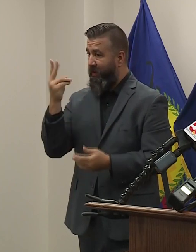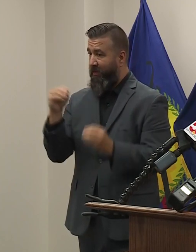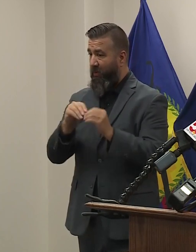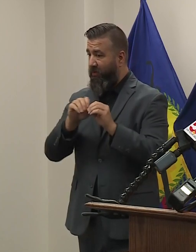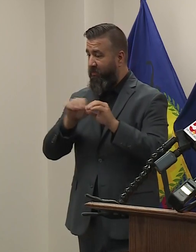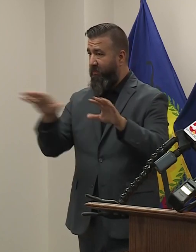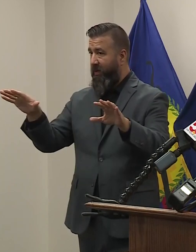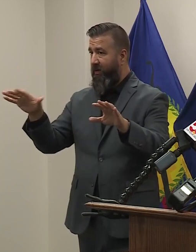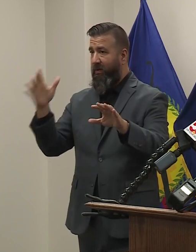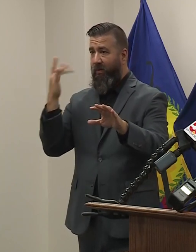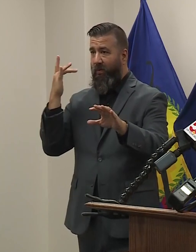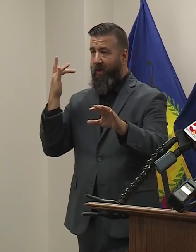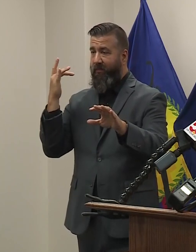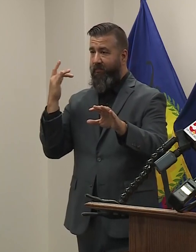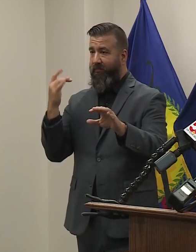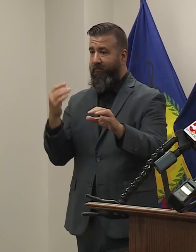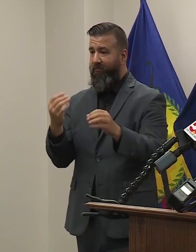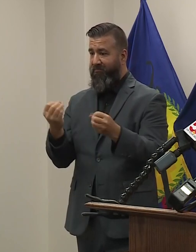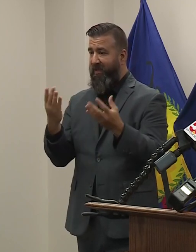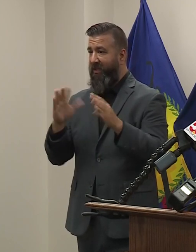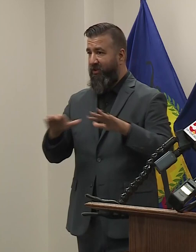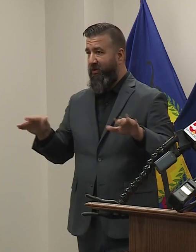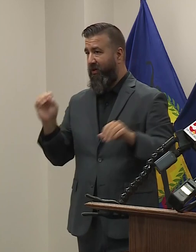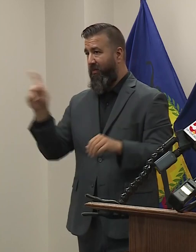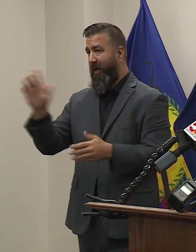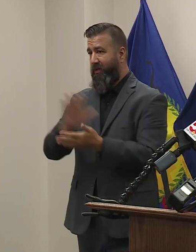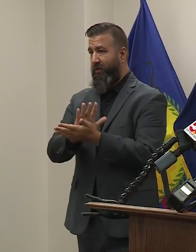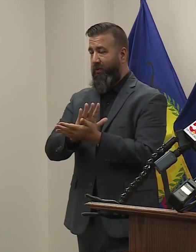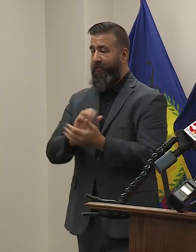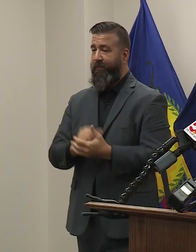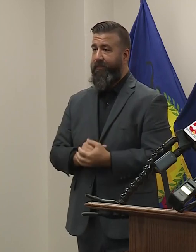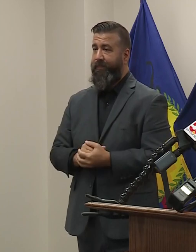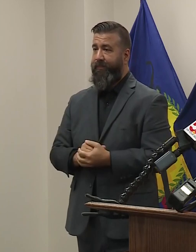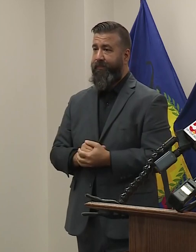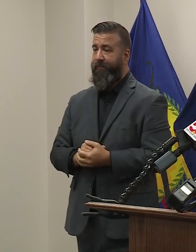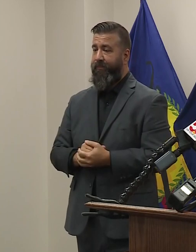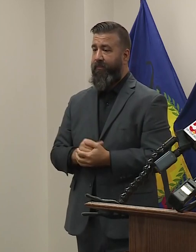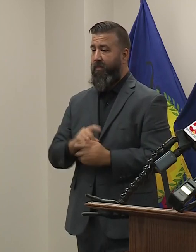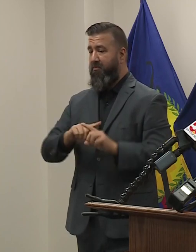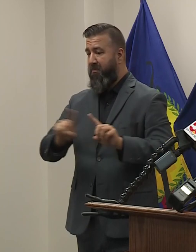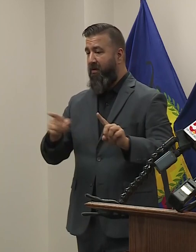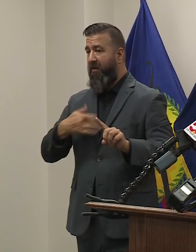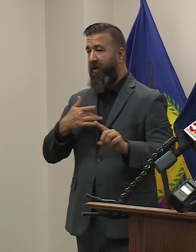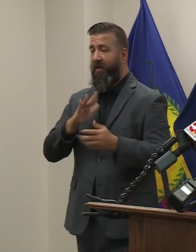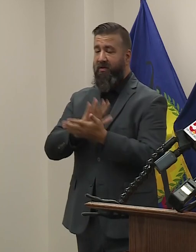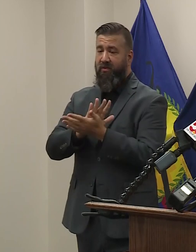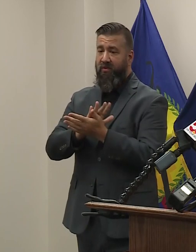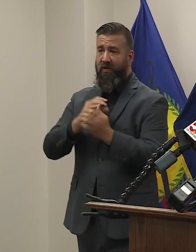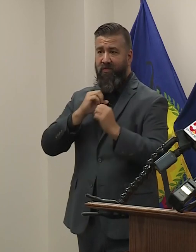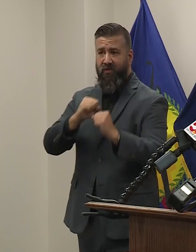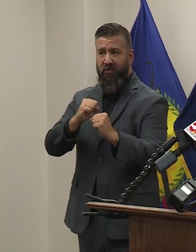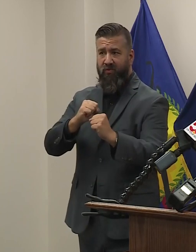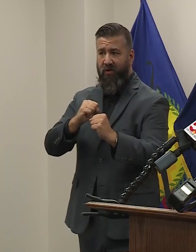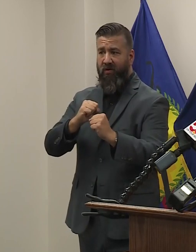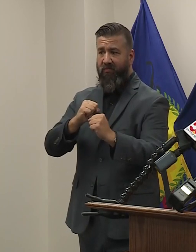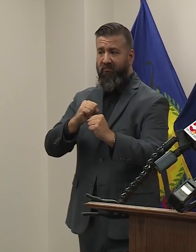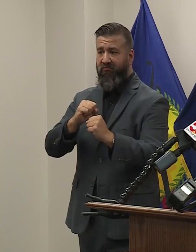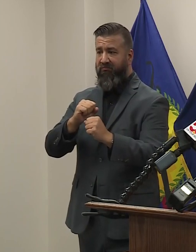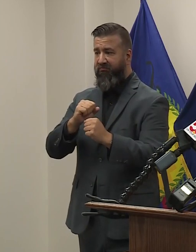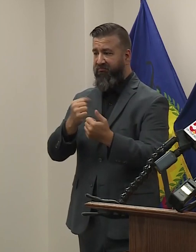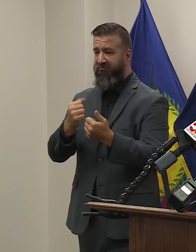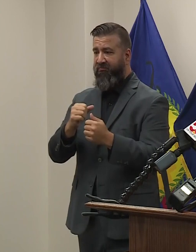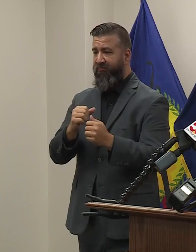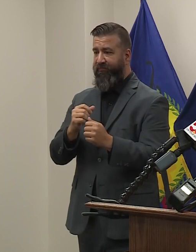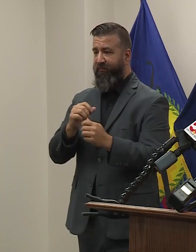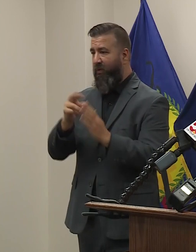just given the sheer volume of the number of kids that will be going back to school. But we do feel like our schools have strong mitigation practices and are